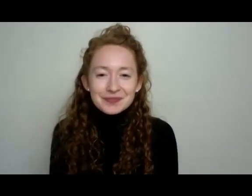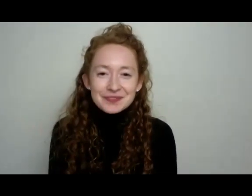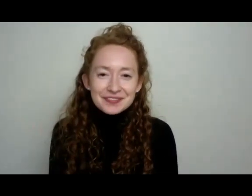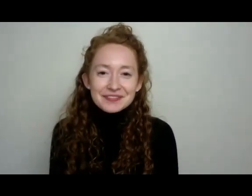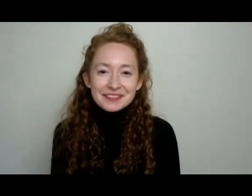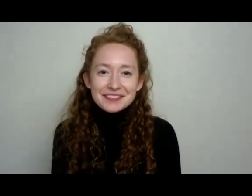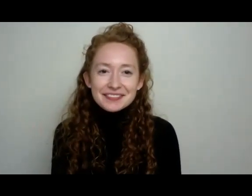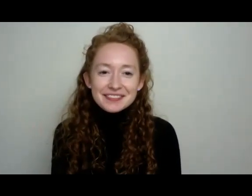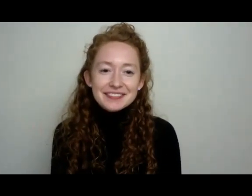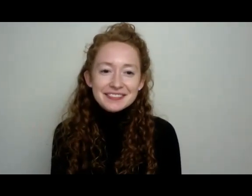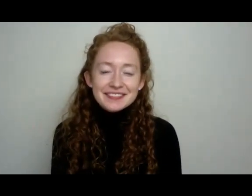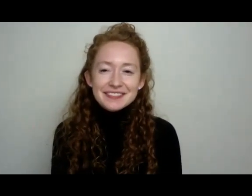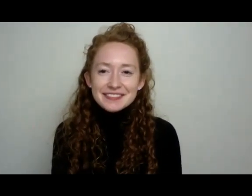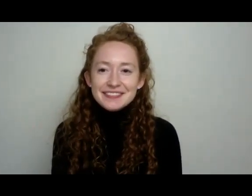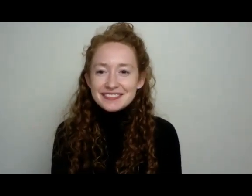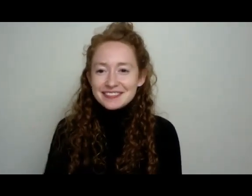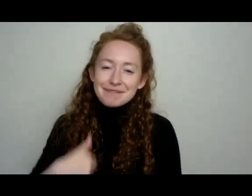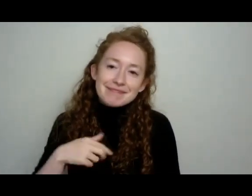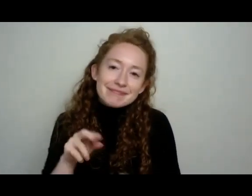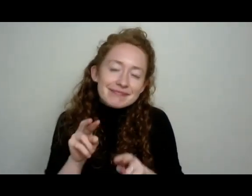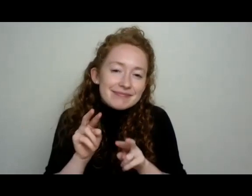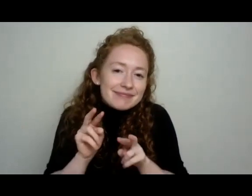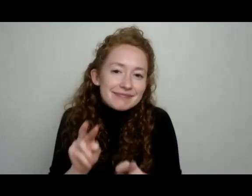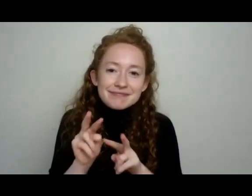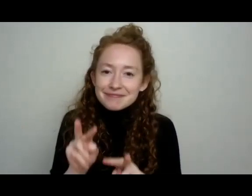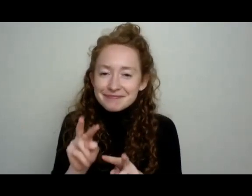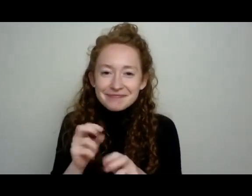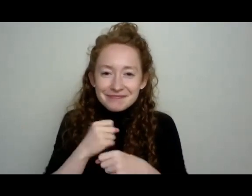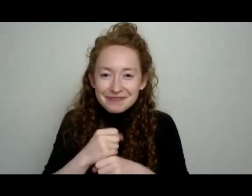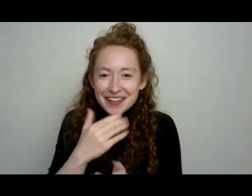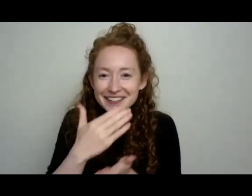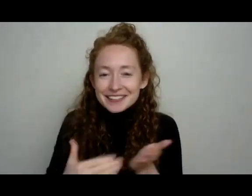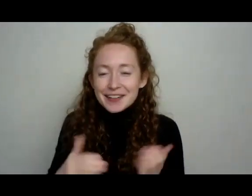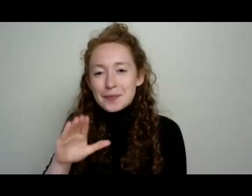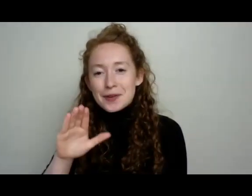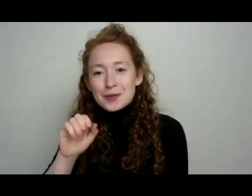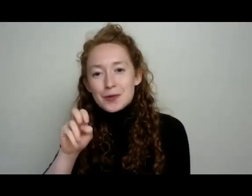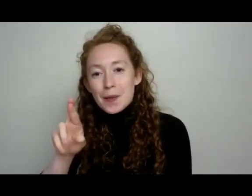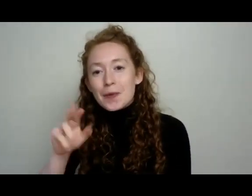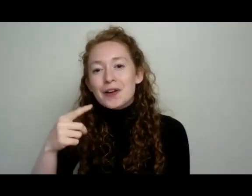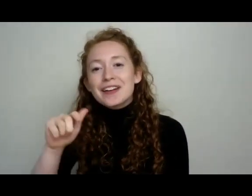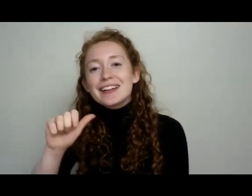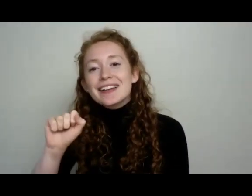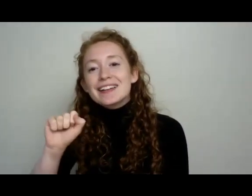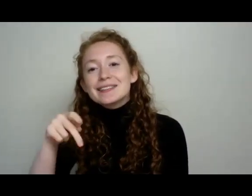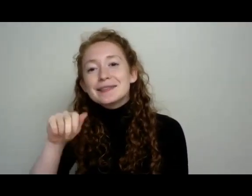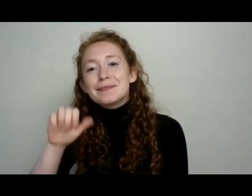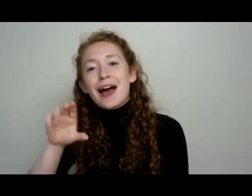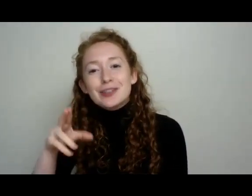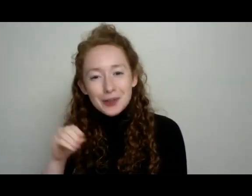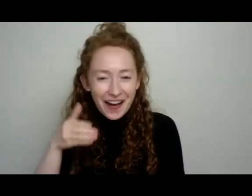I personally am looking so forward to making some cucumber gazpacho after this webinar.